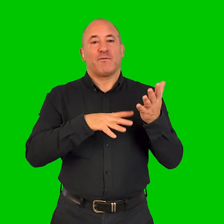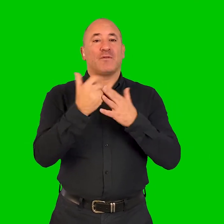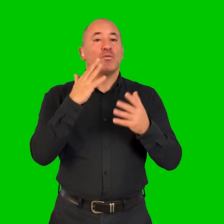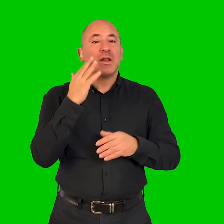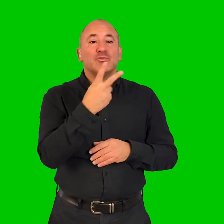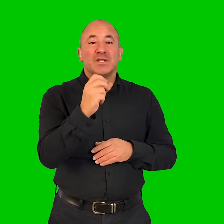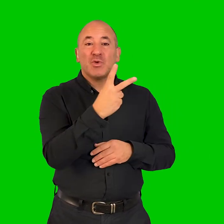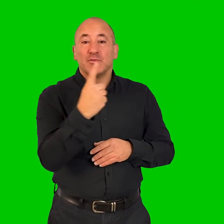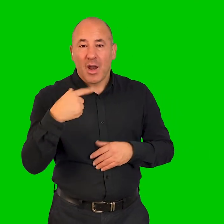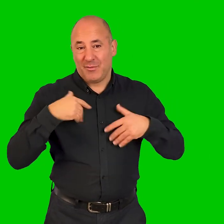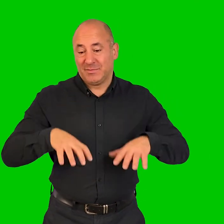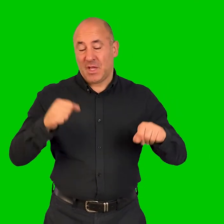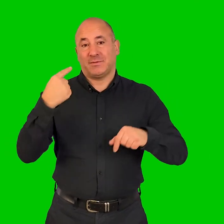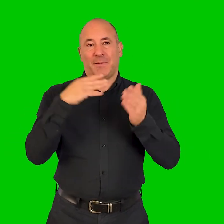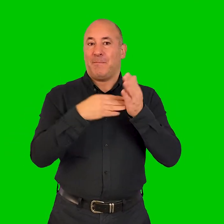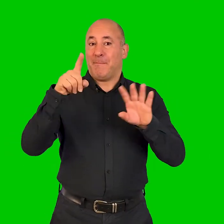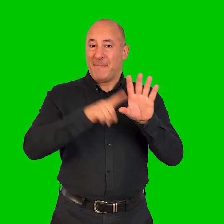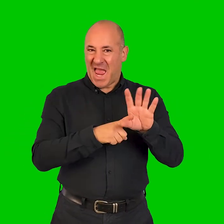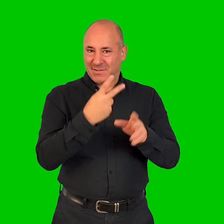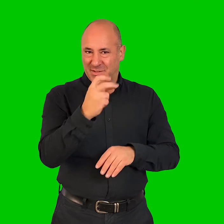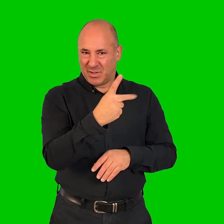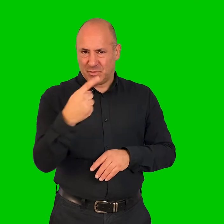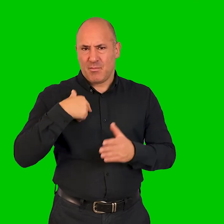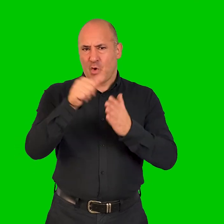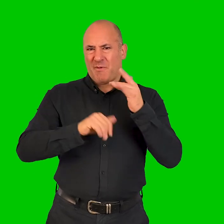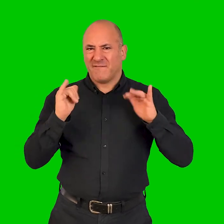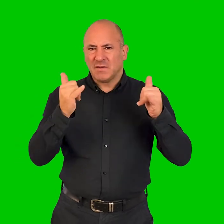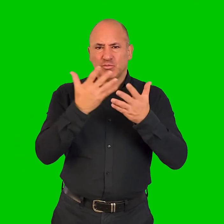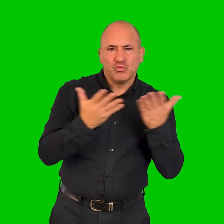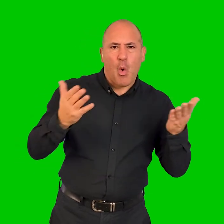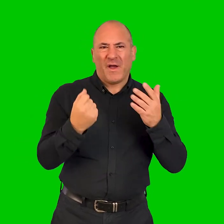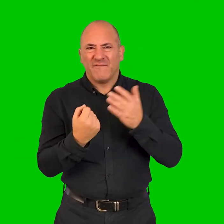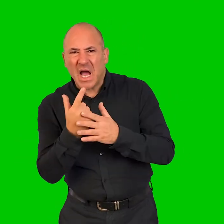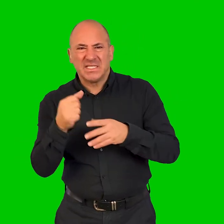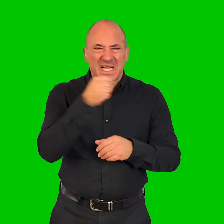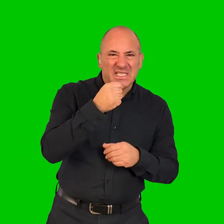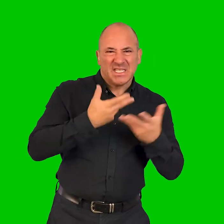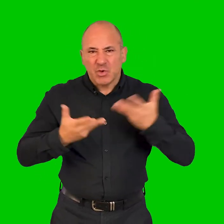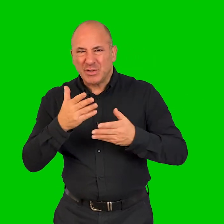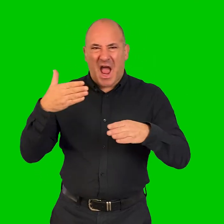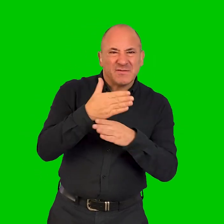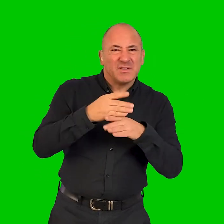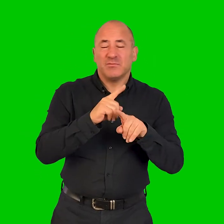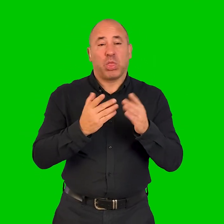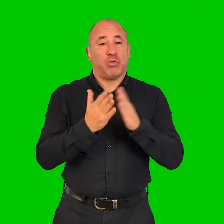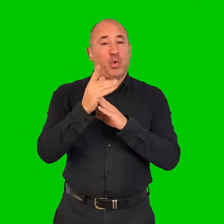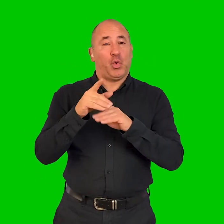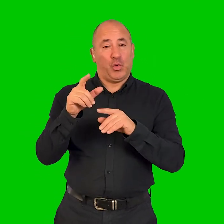and our year started in May 2021. Our programme's festival shows, events, gigs, discussions and activities have been